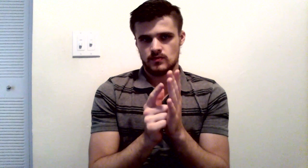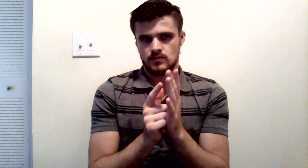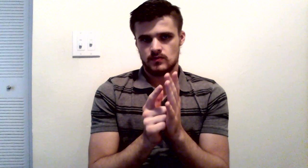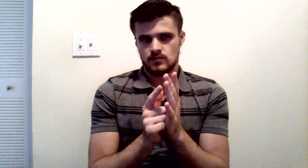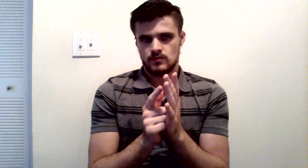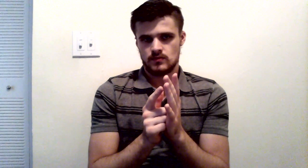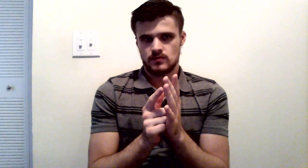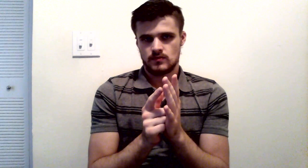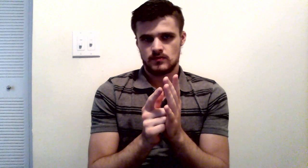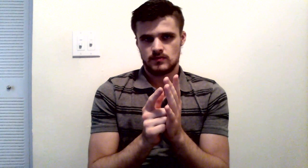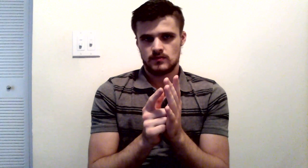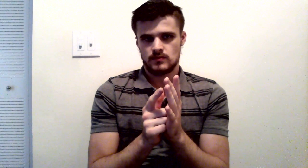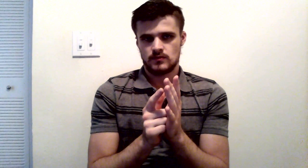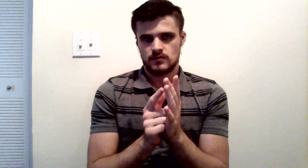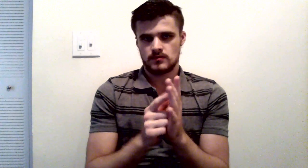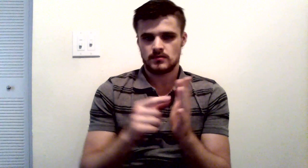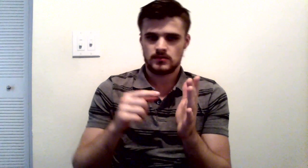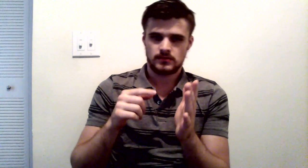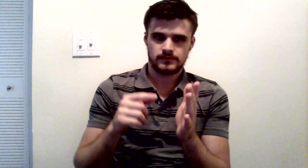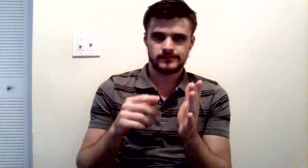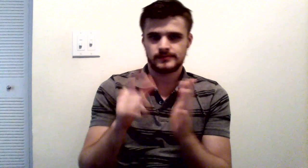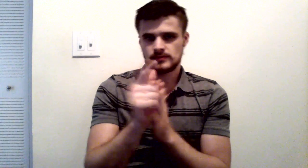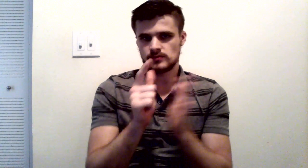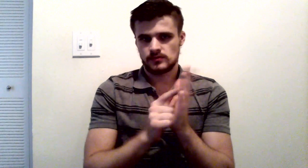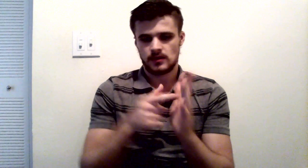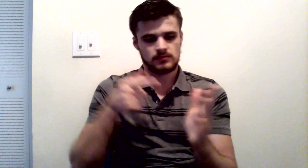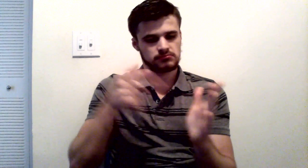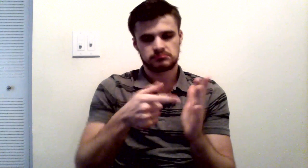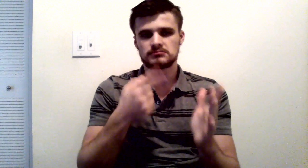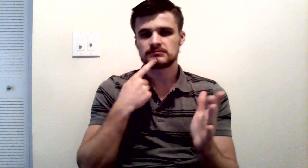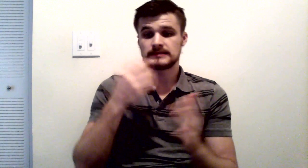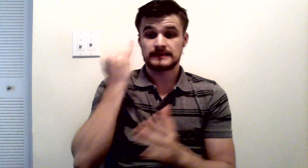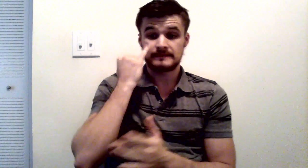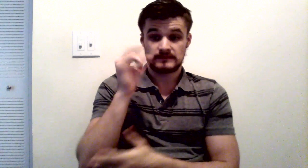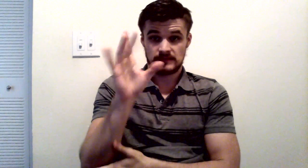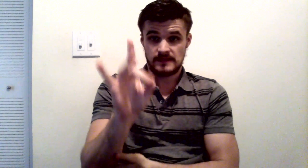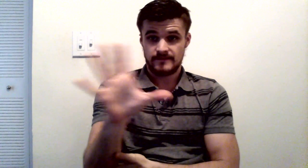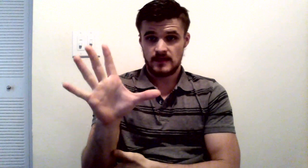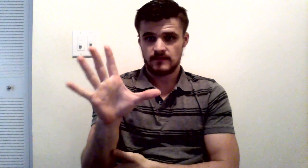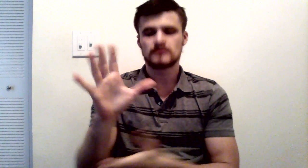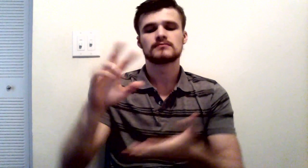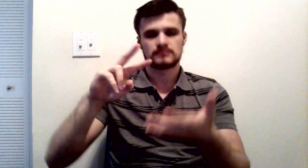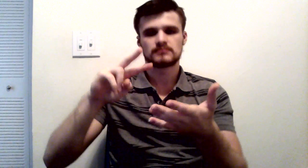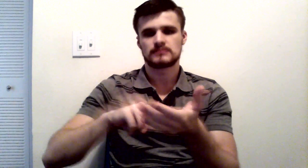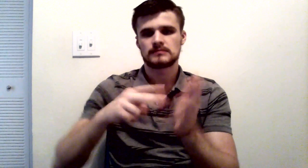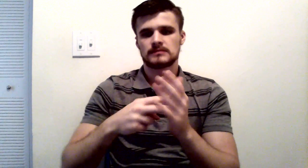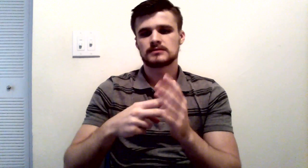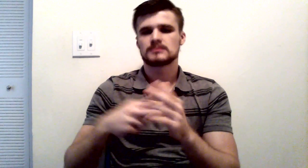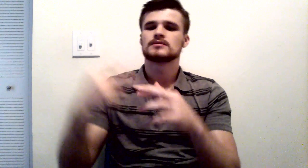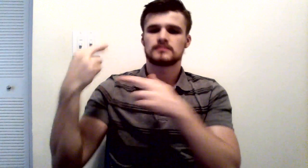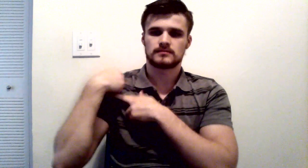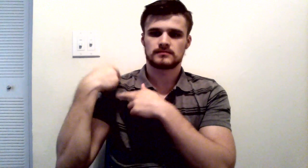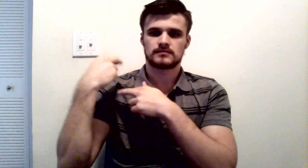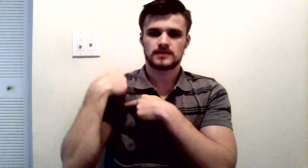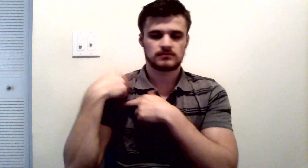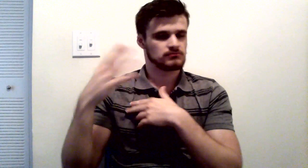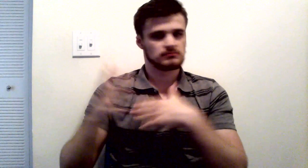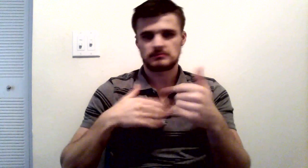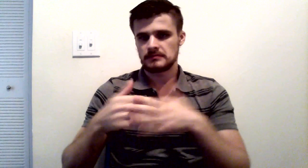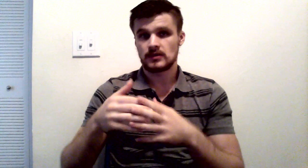Not were you driving 85 miles per hour and you knew it was wrong. The only question in strict liability is that you were driving